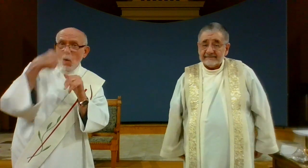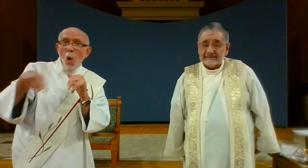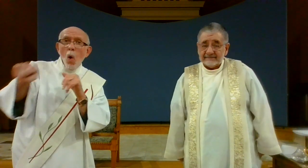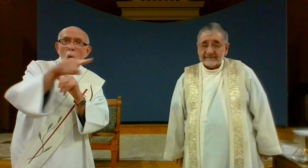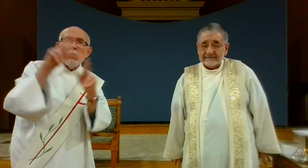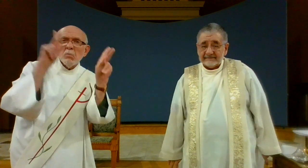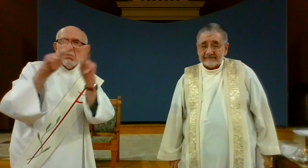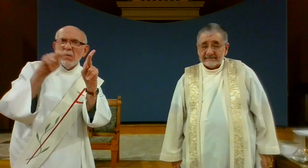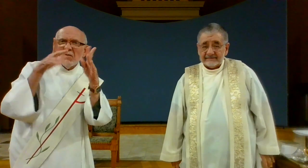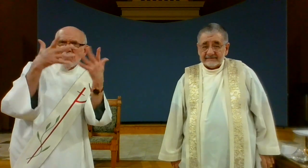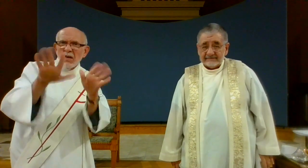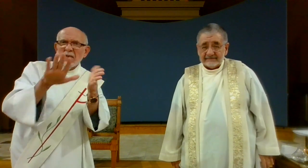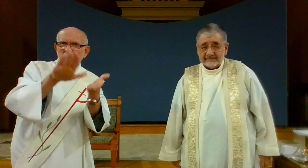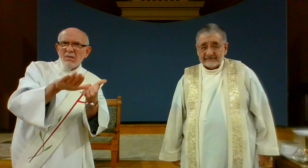for those who have passed